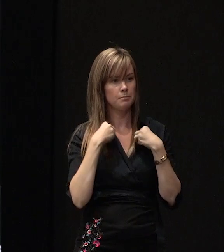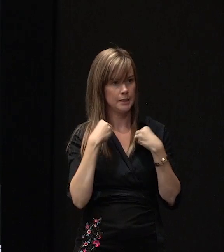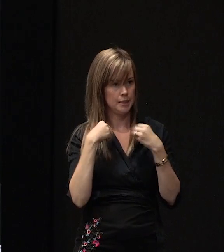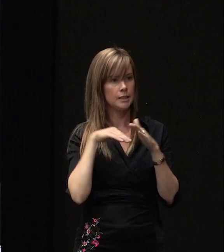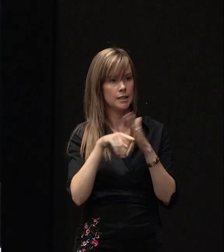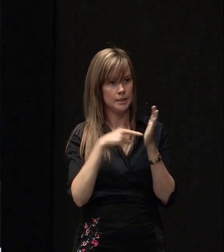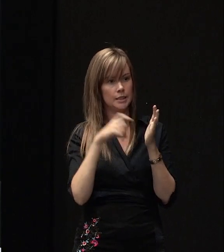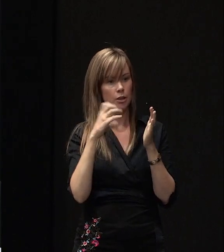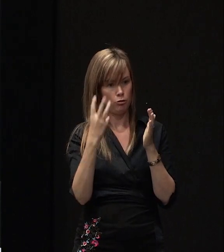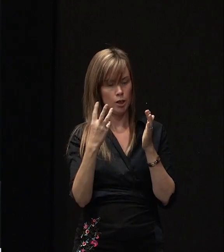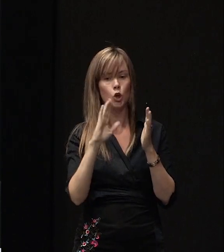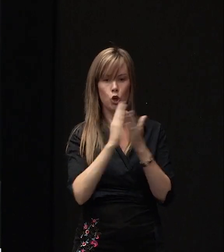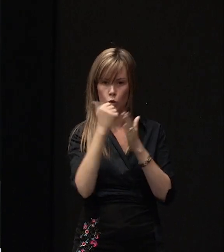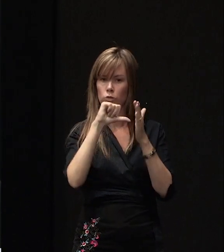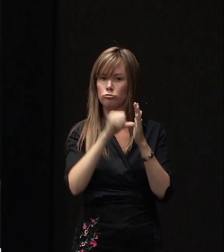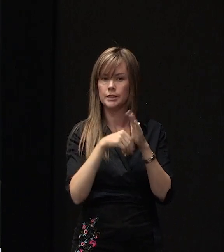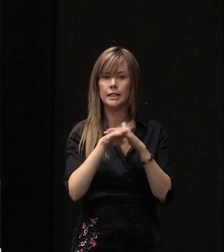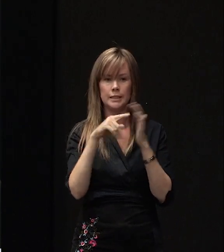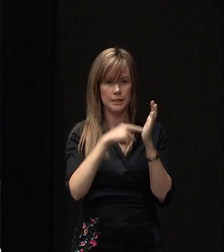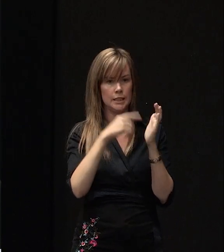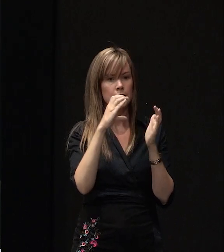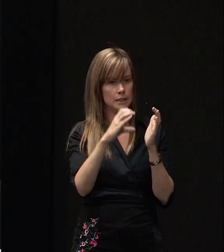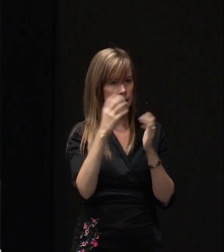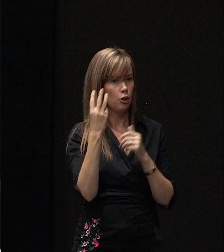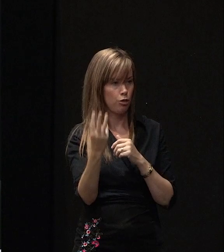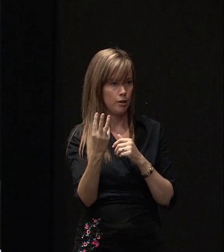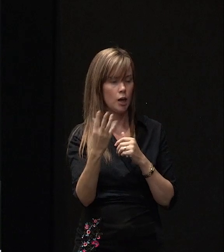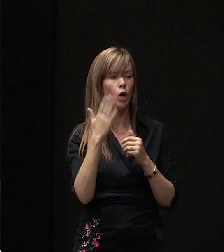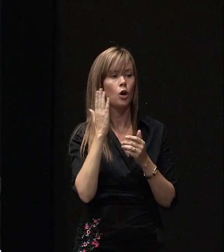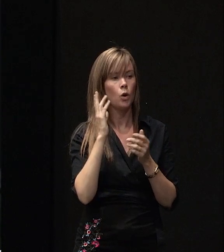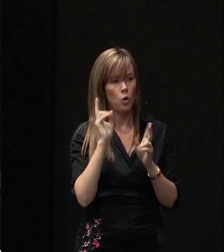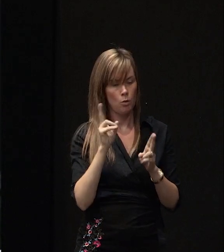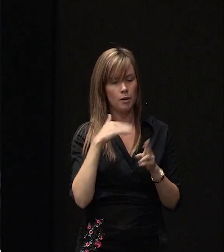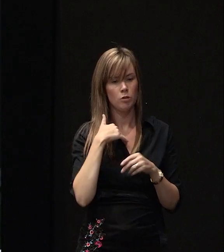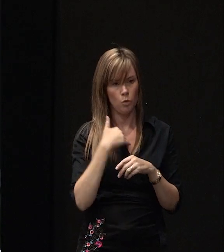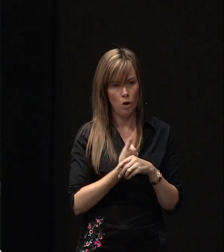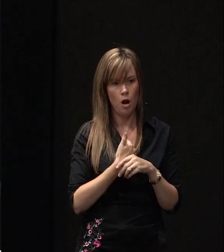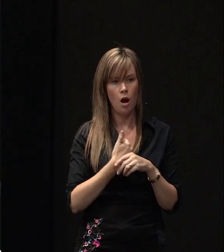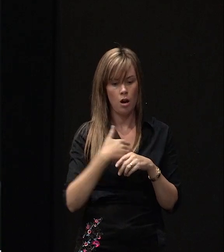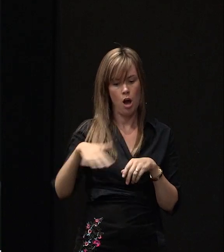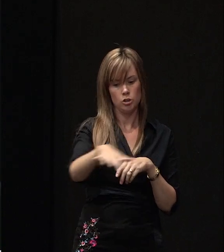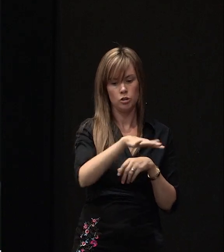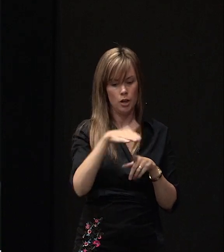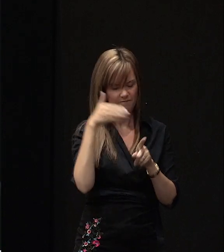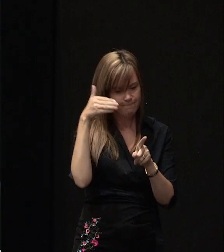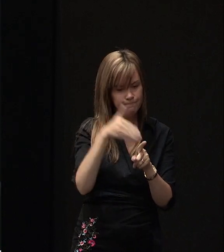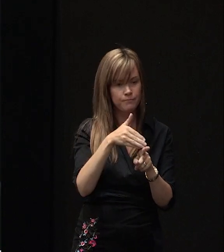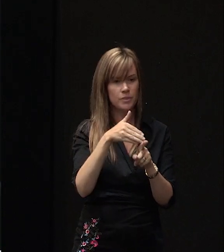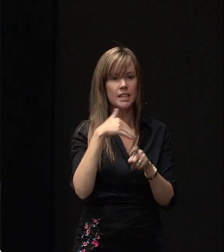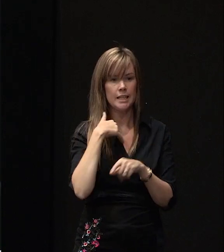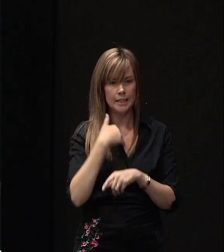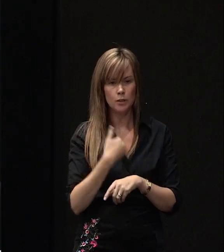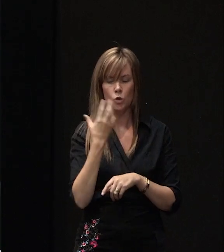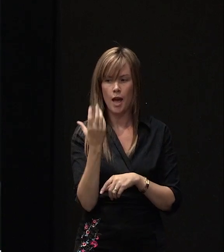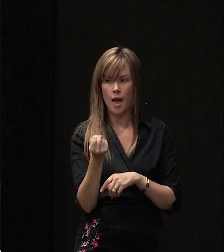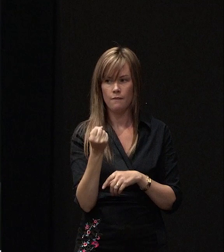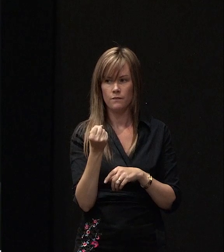offering new insurance in TC3. It does usually require us, and it's site specific, but you will usually require us to have